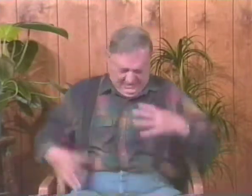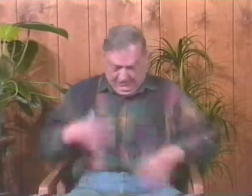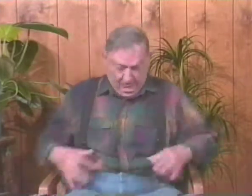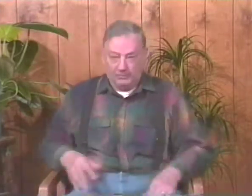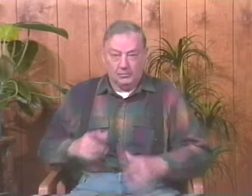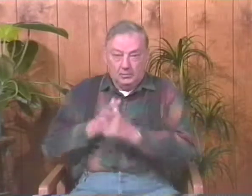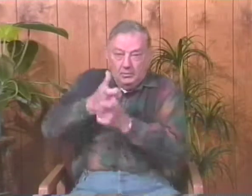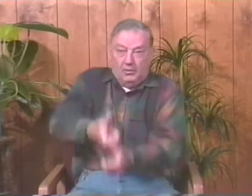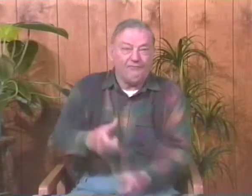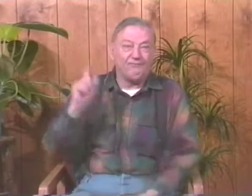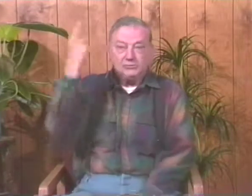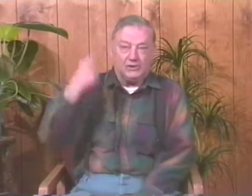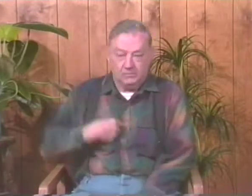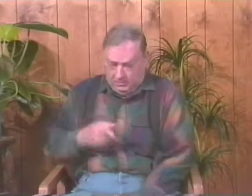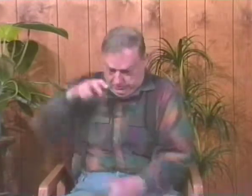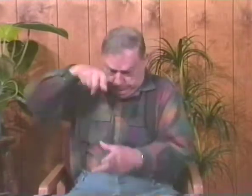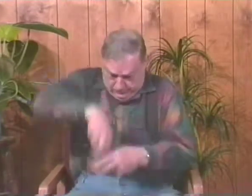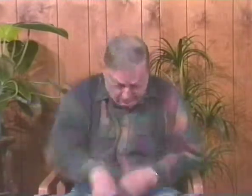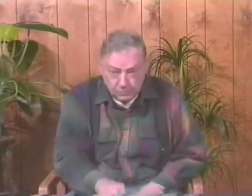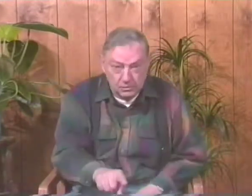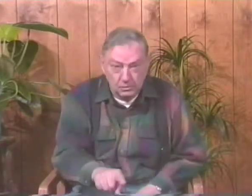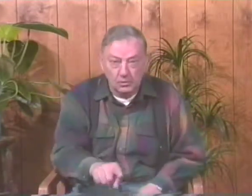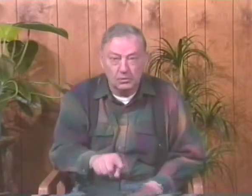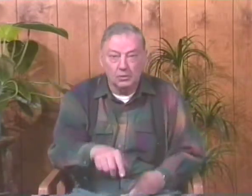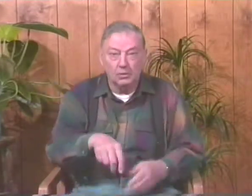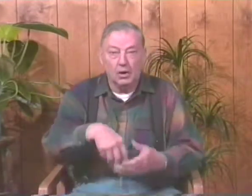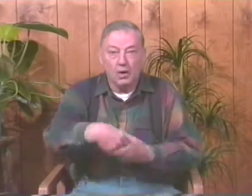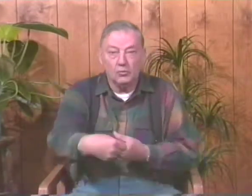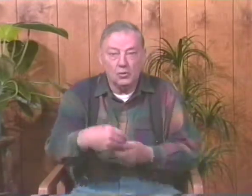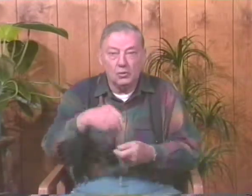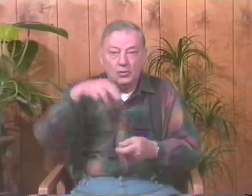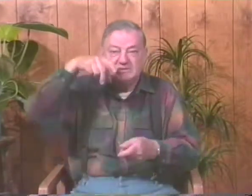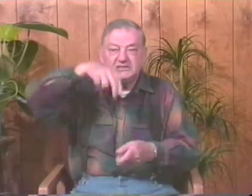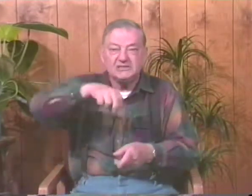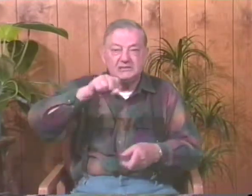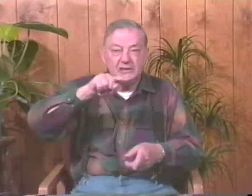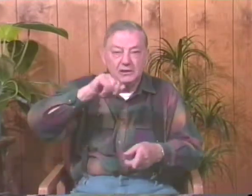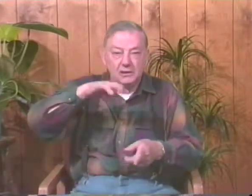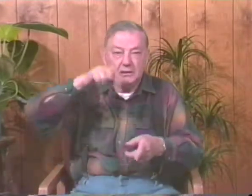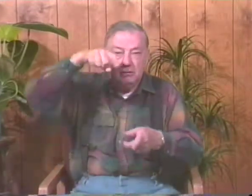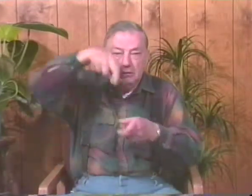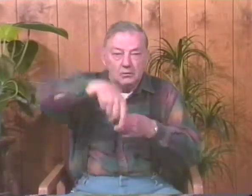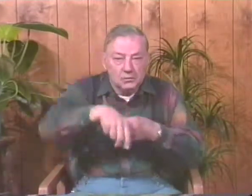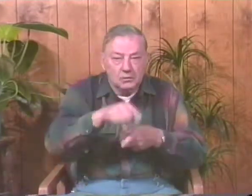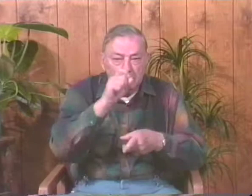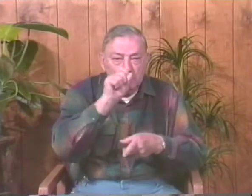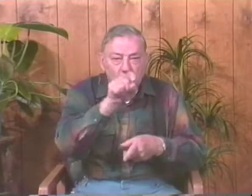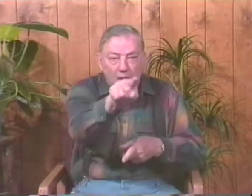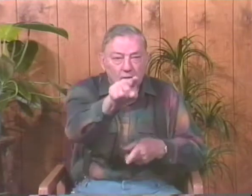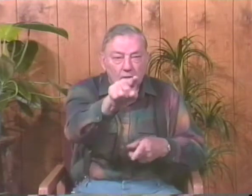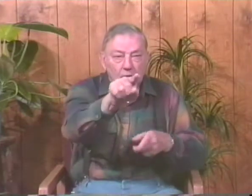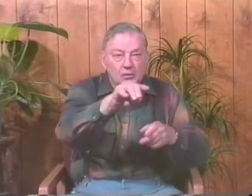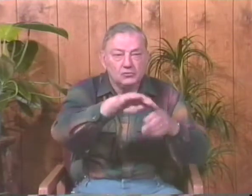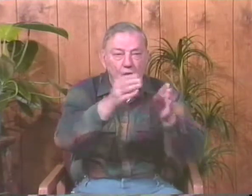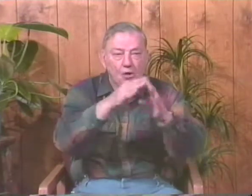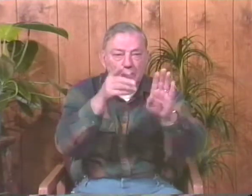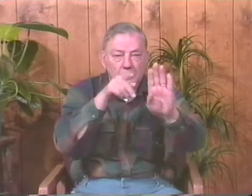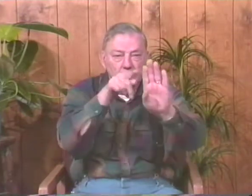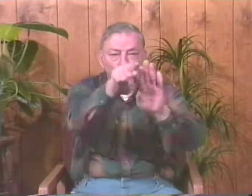line always. So I was rushing along. I wanted to be first as well. And so I came down the stairs, and I looked ahead,